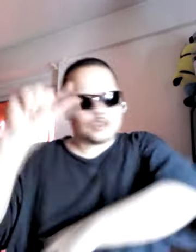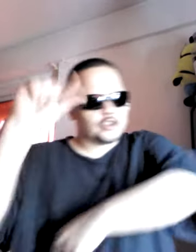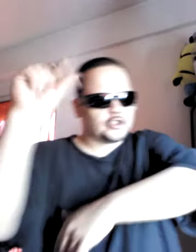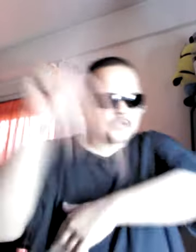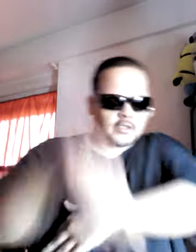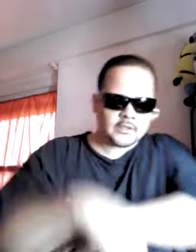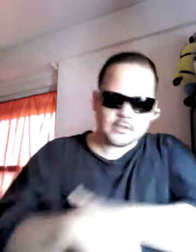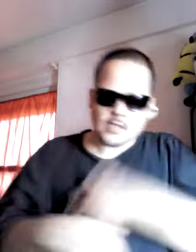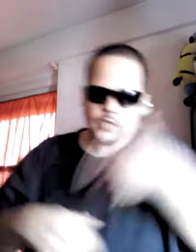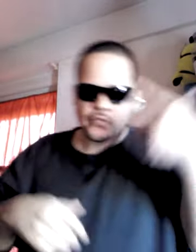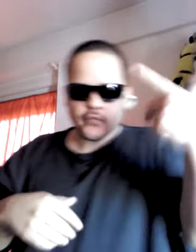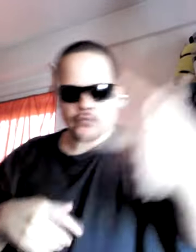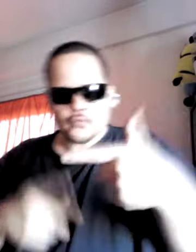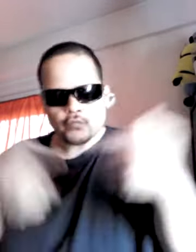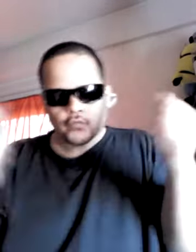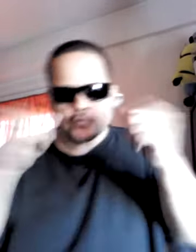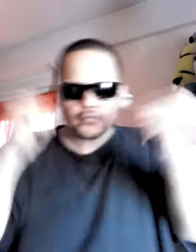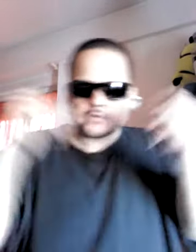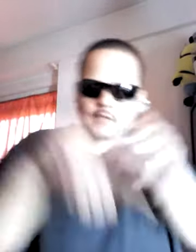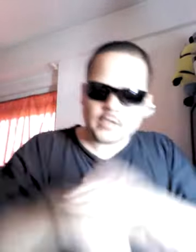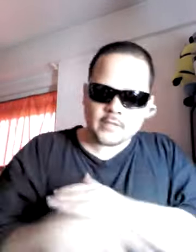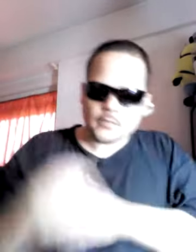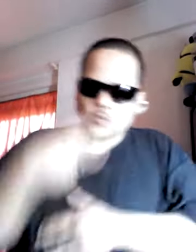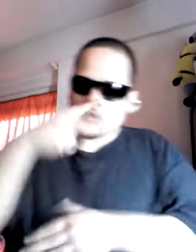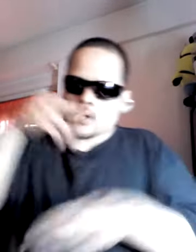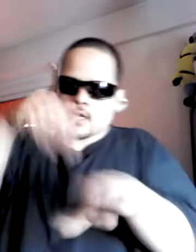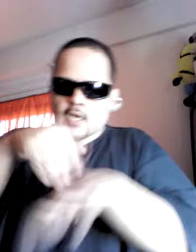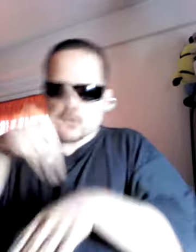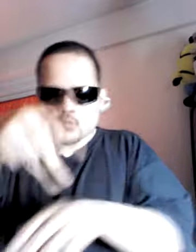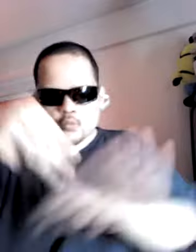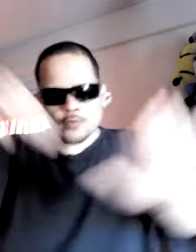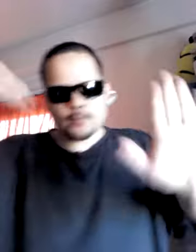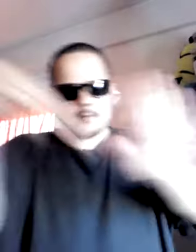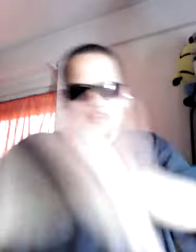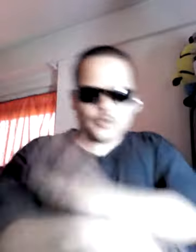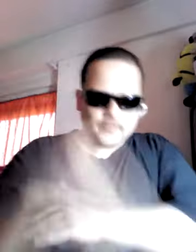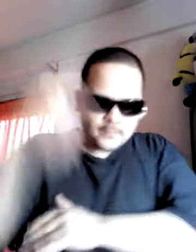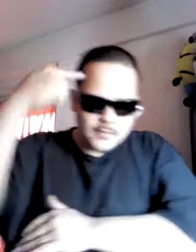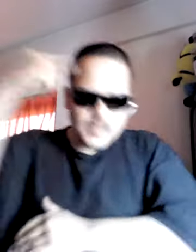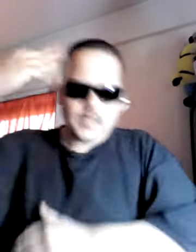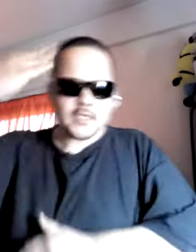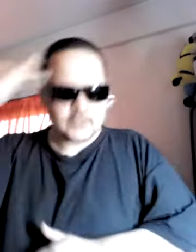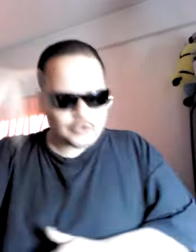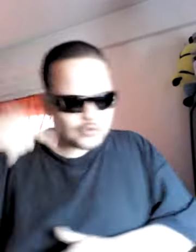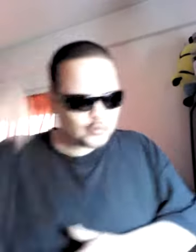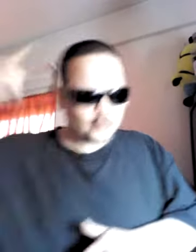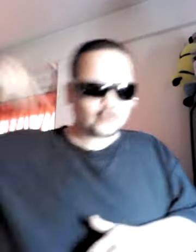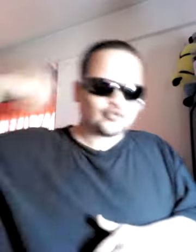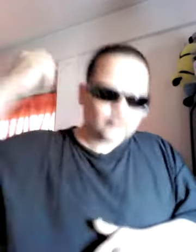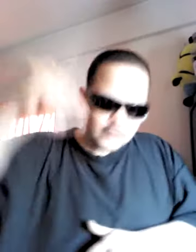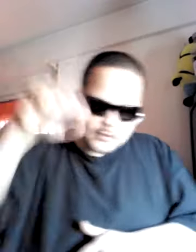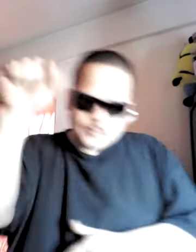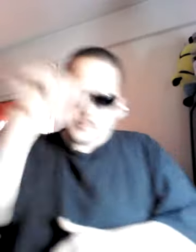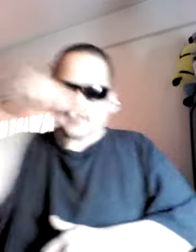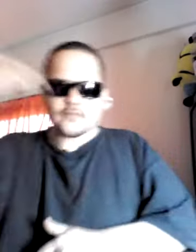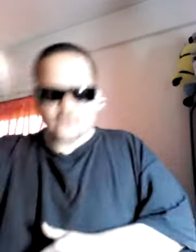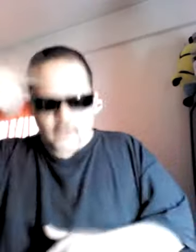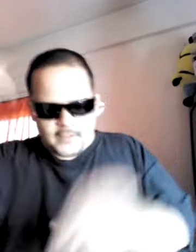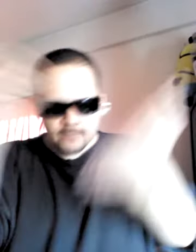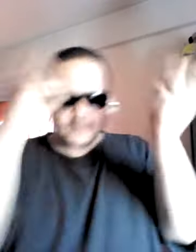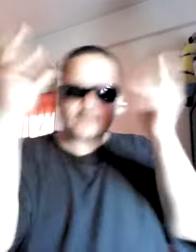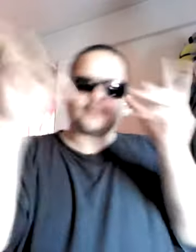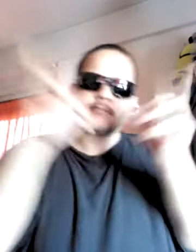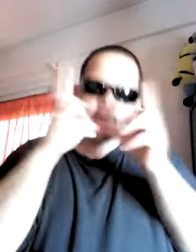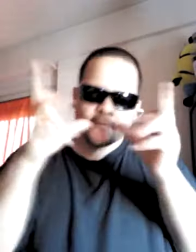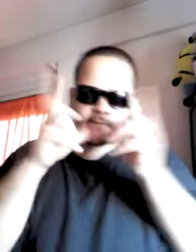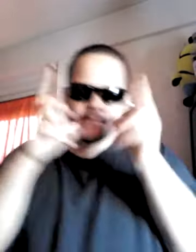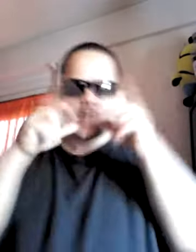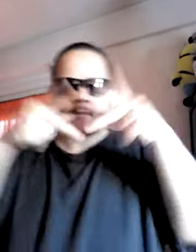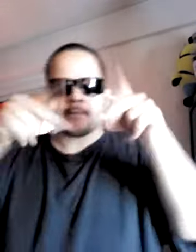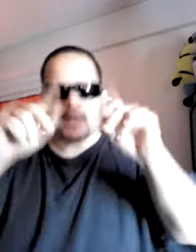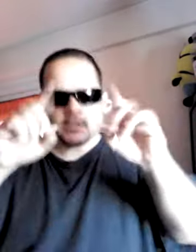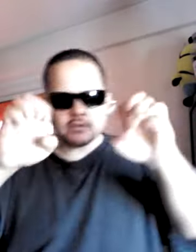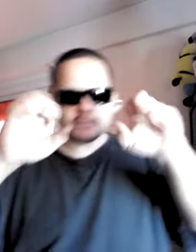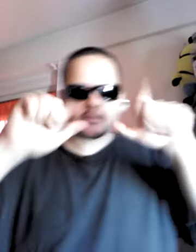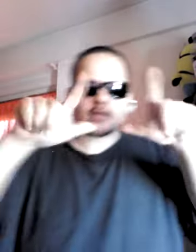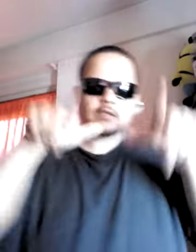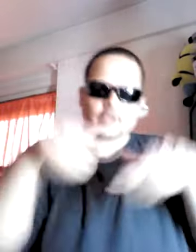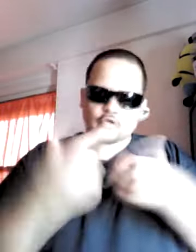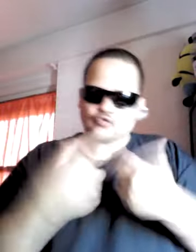as I look at the murder metal Hit the siren, so I hit the motherfuckin' pedal Ties got to spin and I can see this